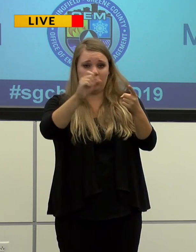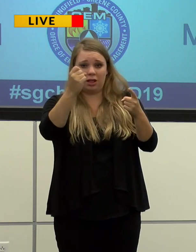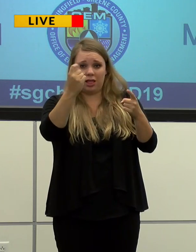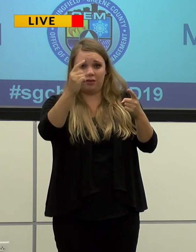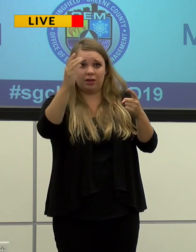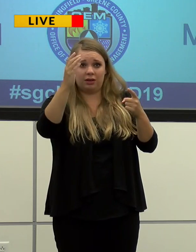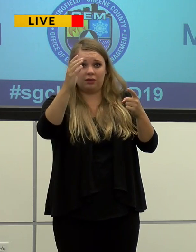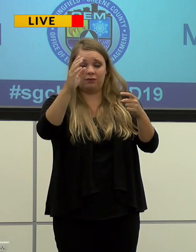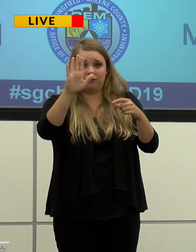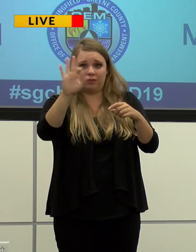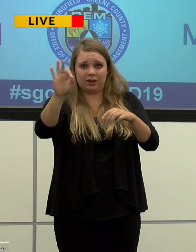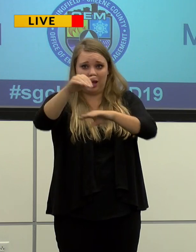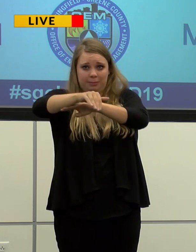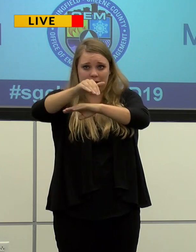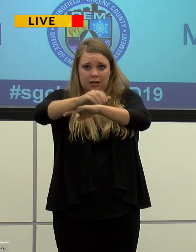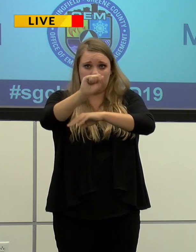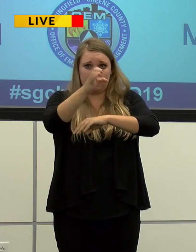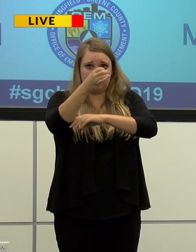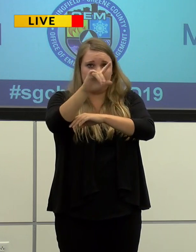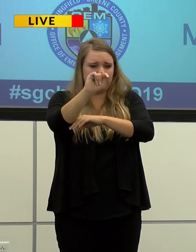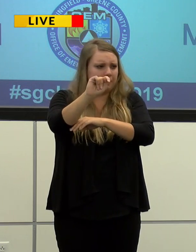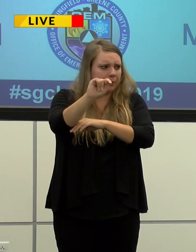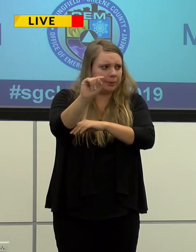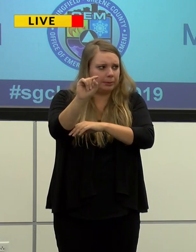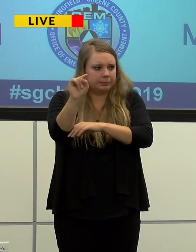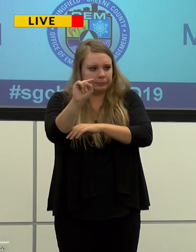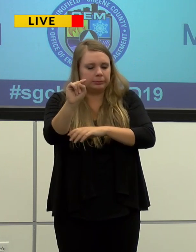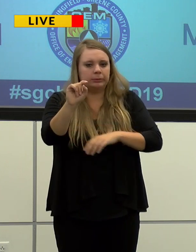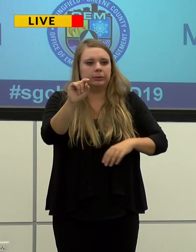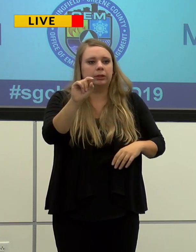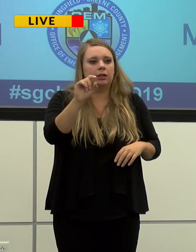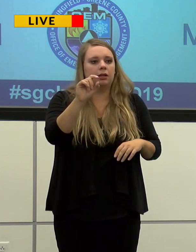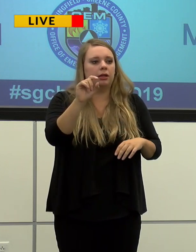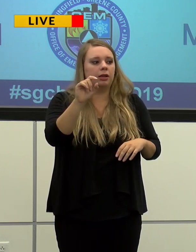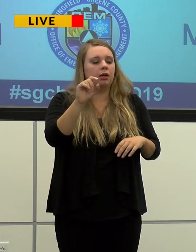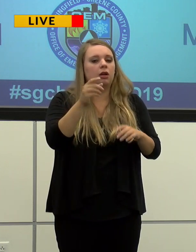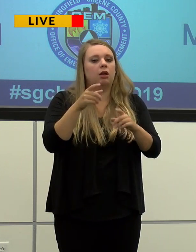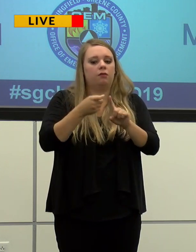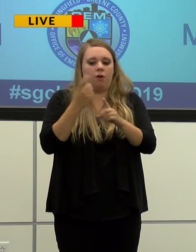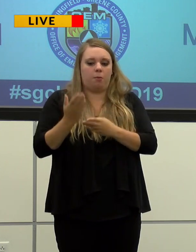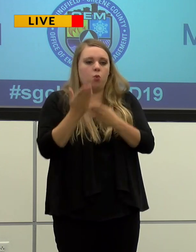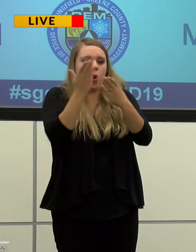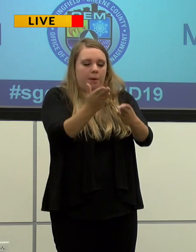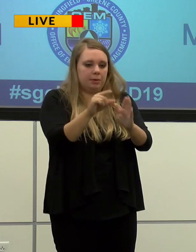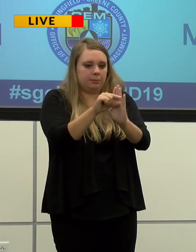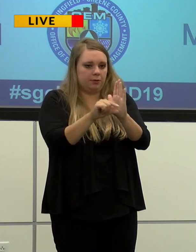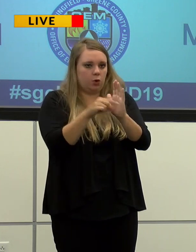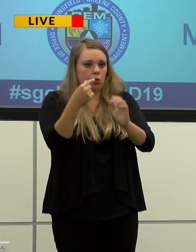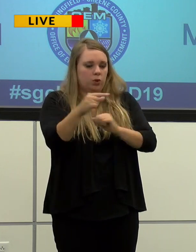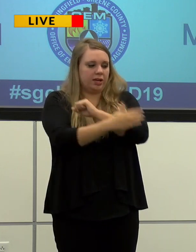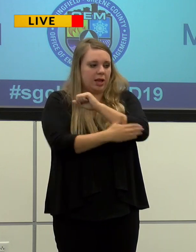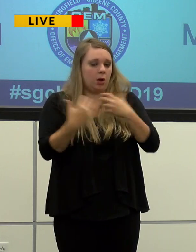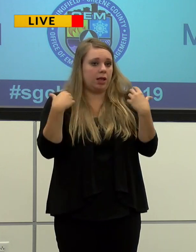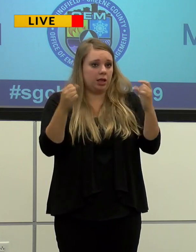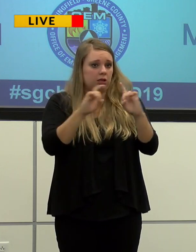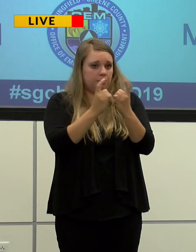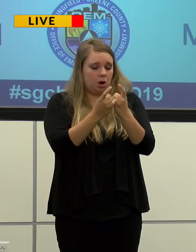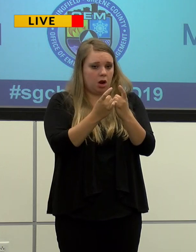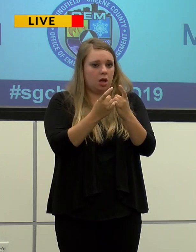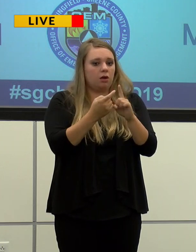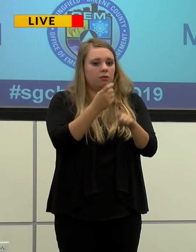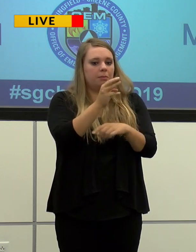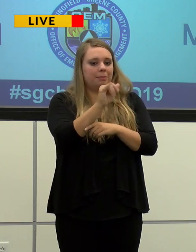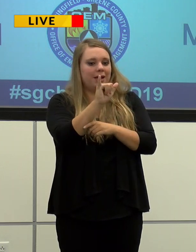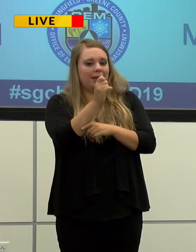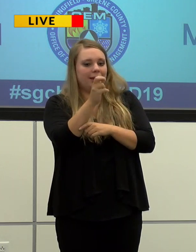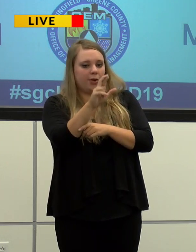59 PM on September 13 based upon a recommendation from the Springfield Green County Health Department to the Mayor and the City